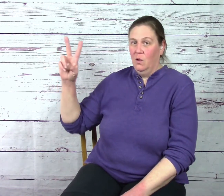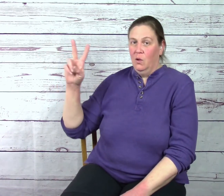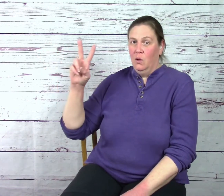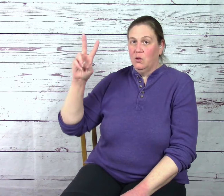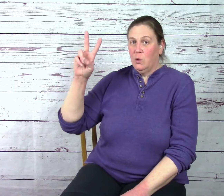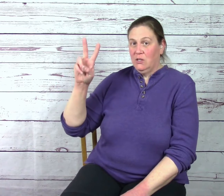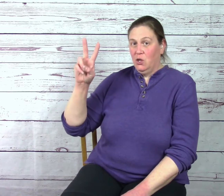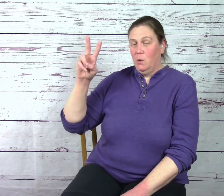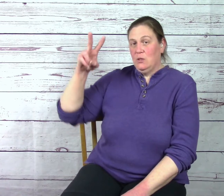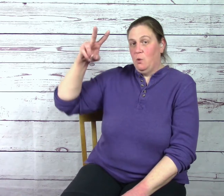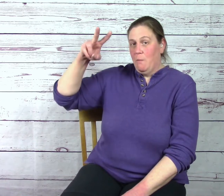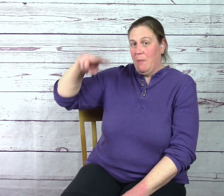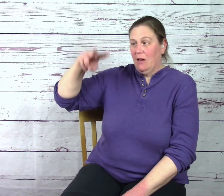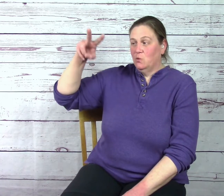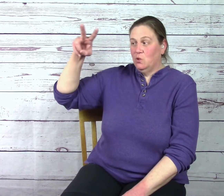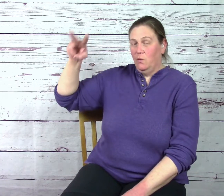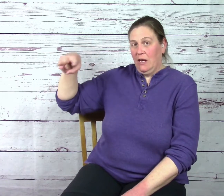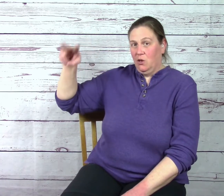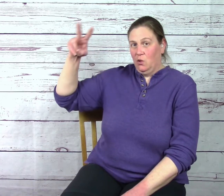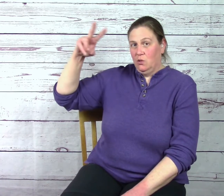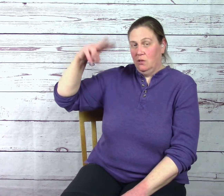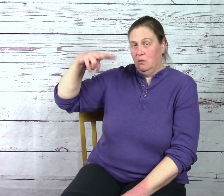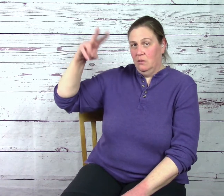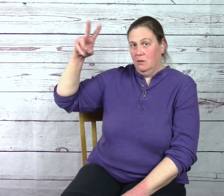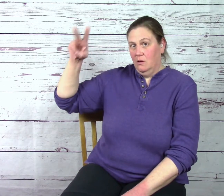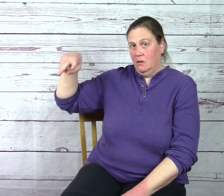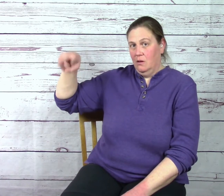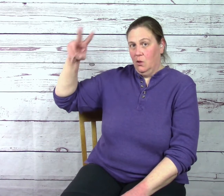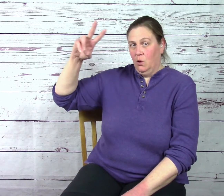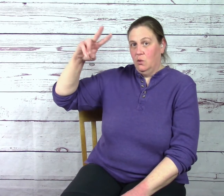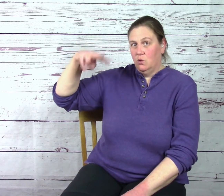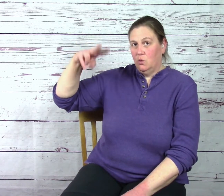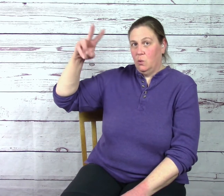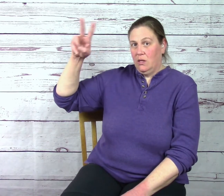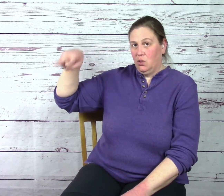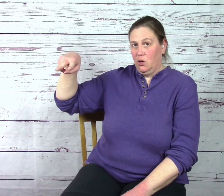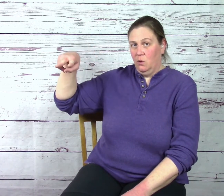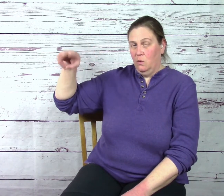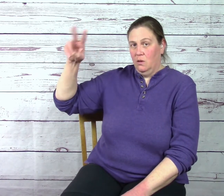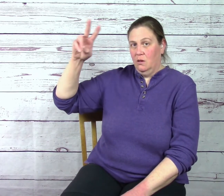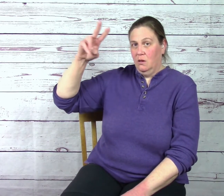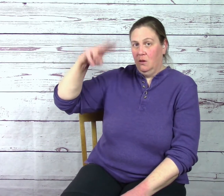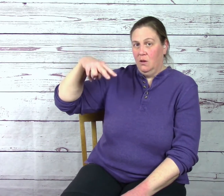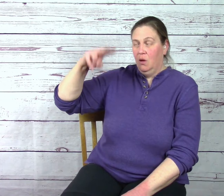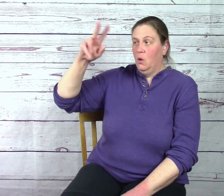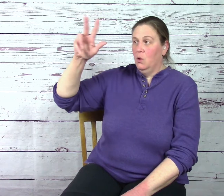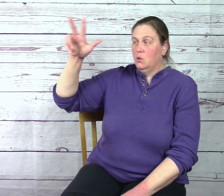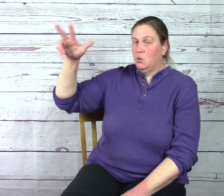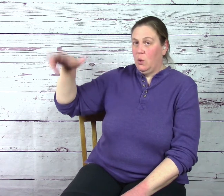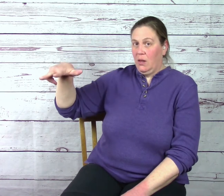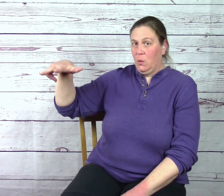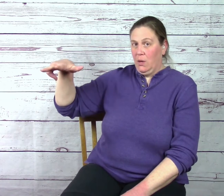Twenty-two is you bounced your fingers. Twenty-two. Twenty-two.